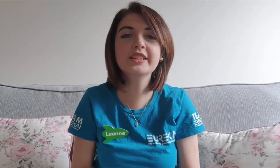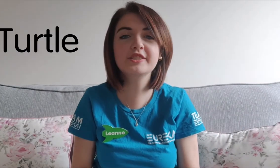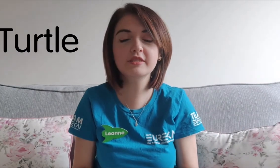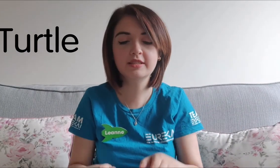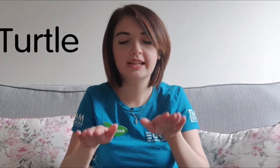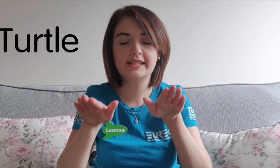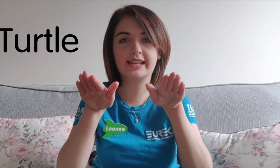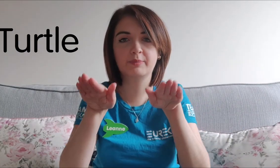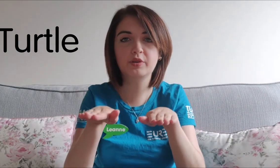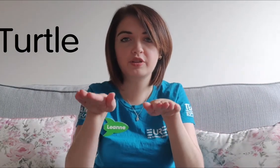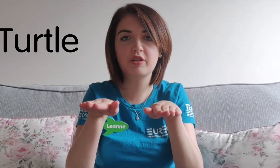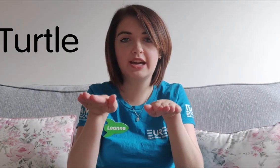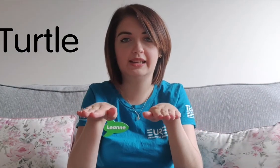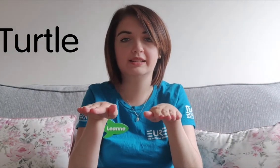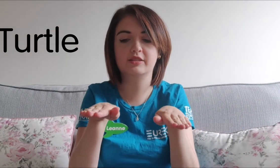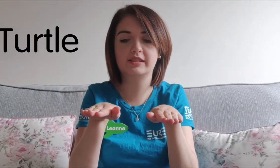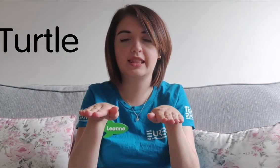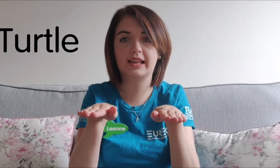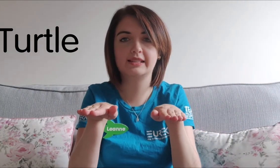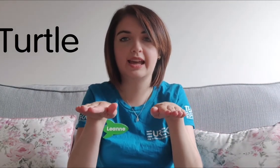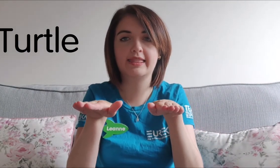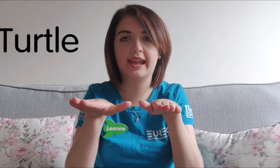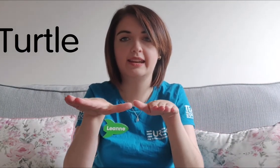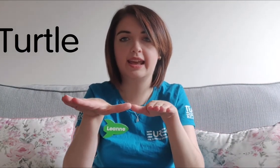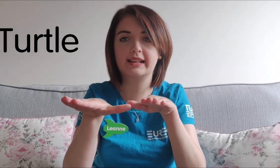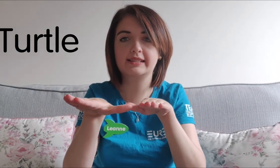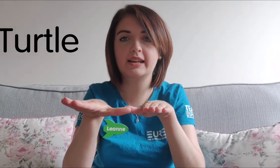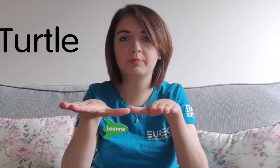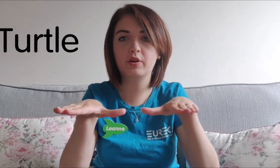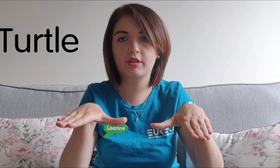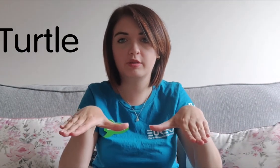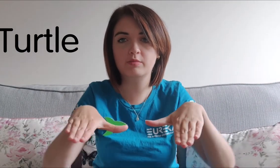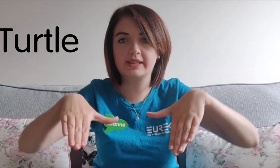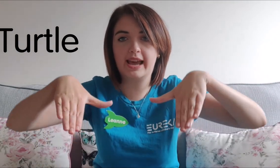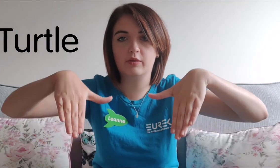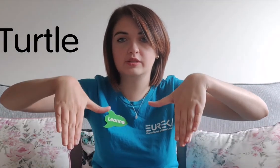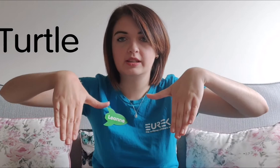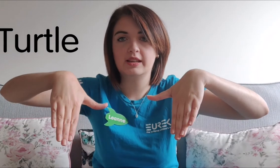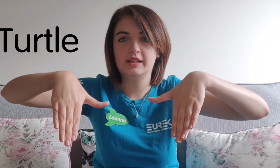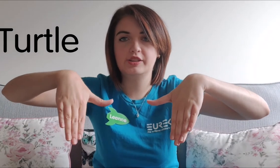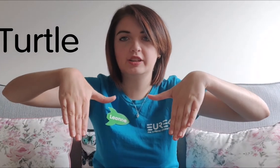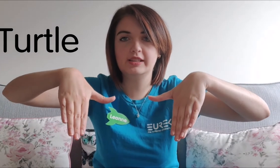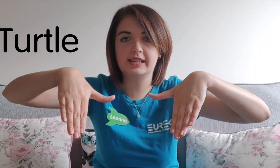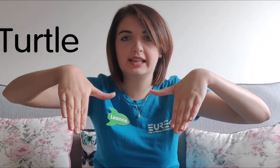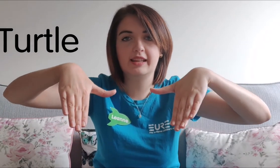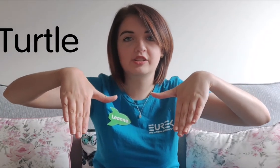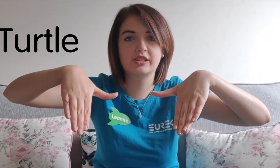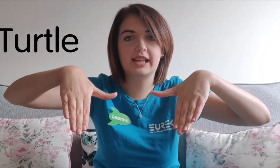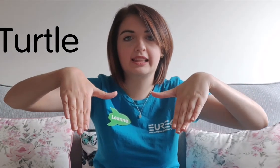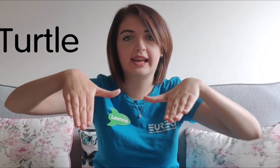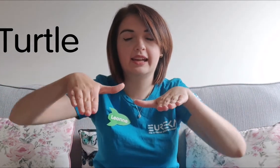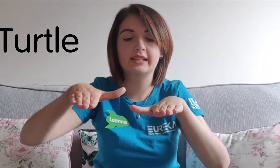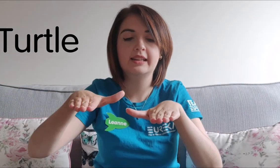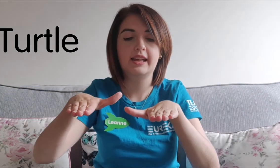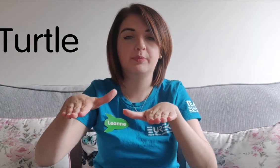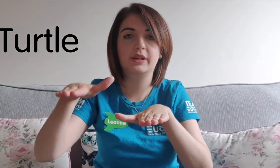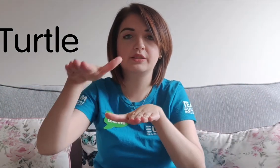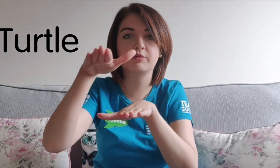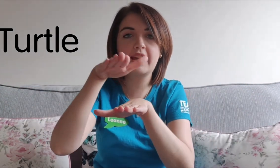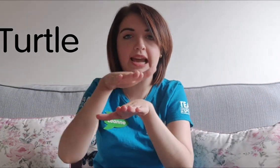Turtle take both your hands just like this and then extend both thumbs out so you can see just like that and place the right